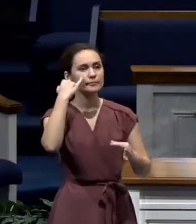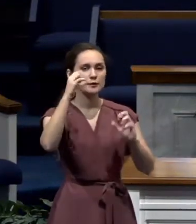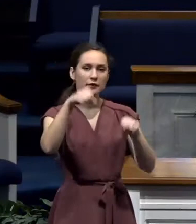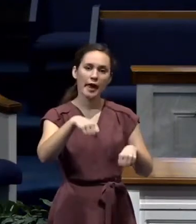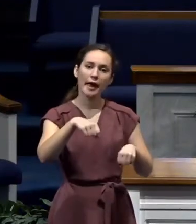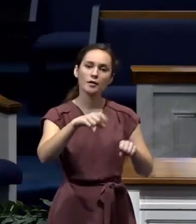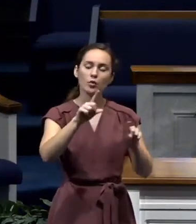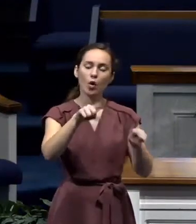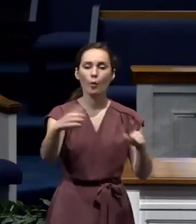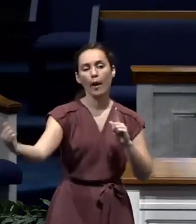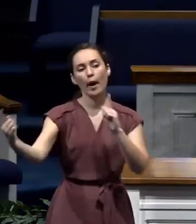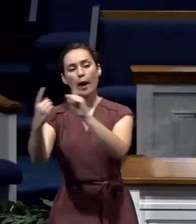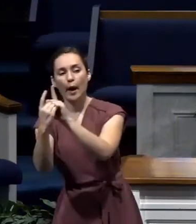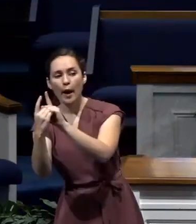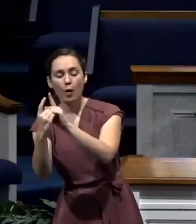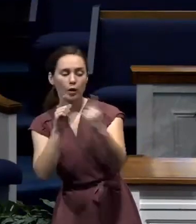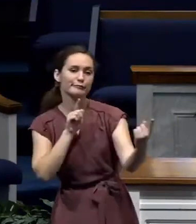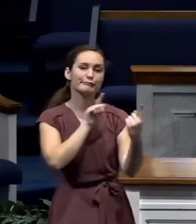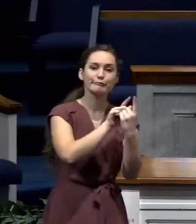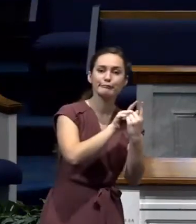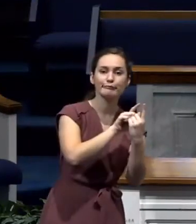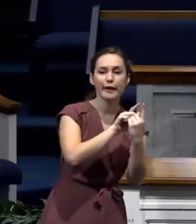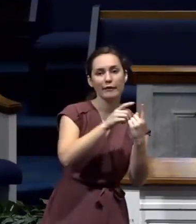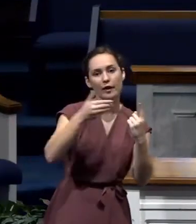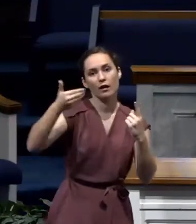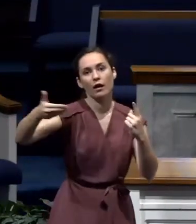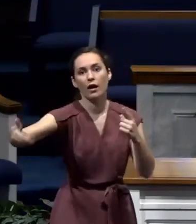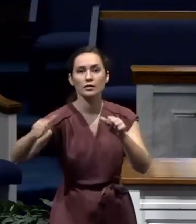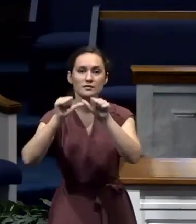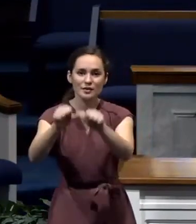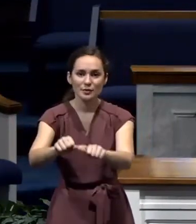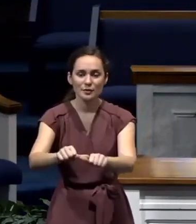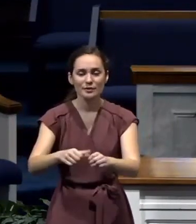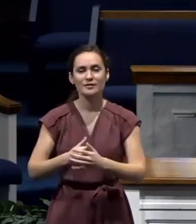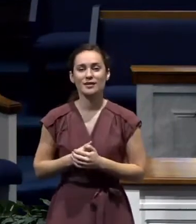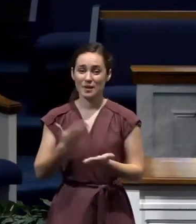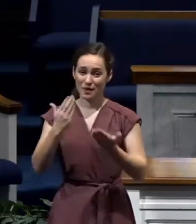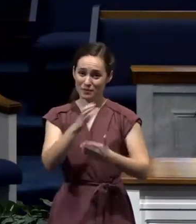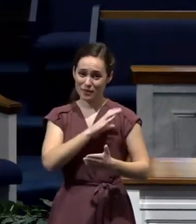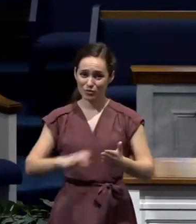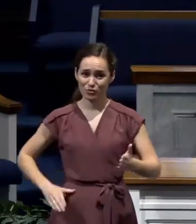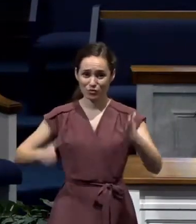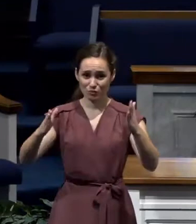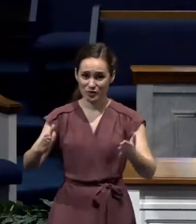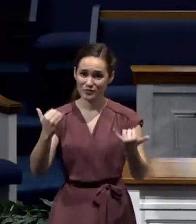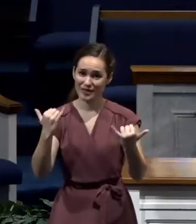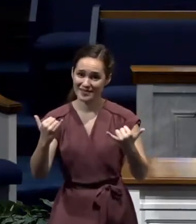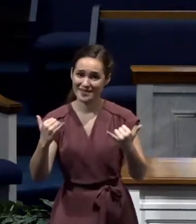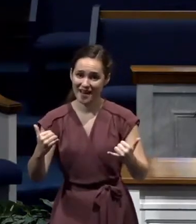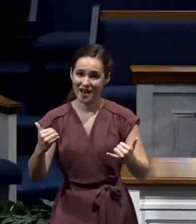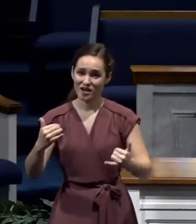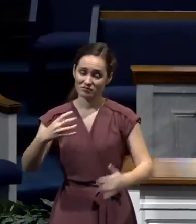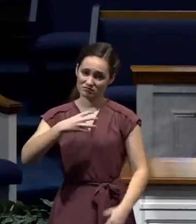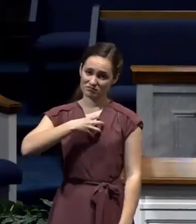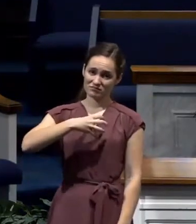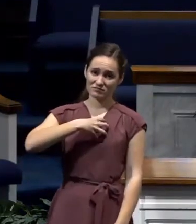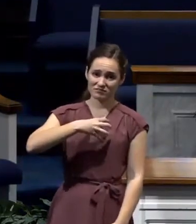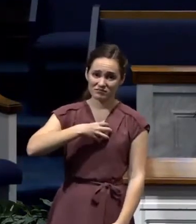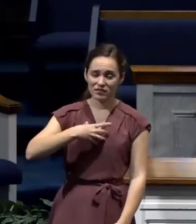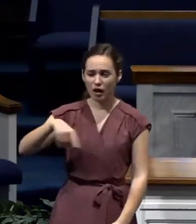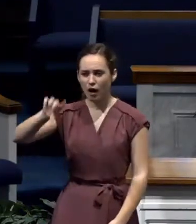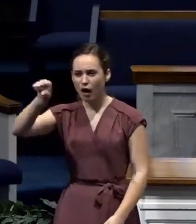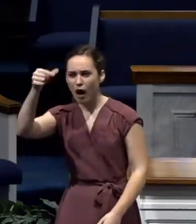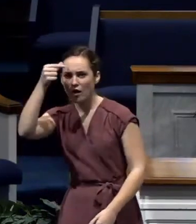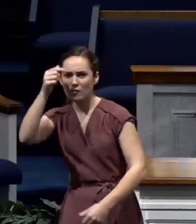appear before him and then move on with his life. Now, there may be some Christians that are complaining about our government authorities